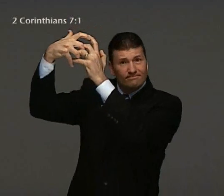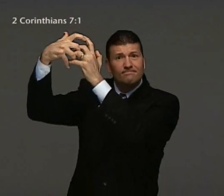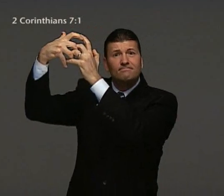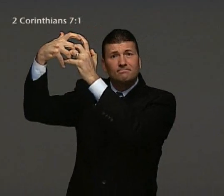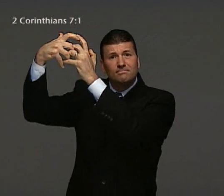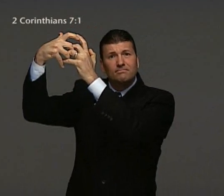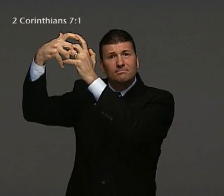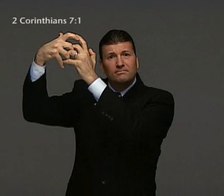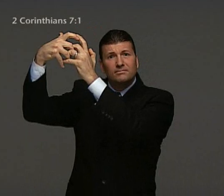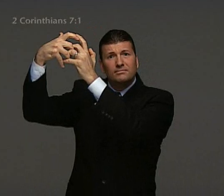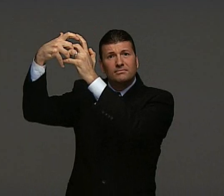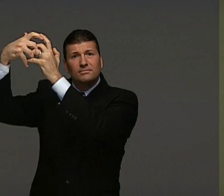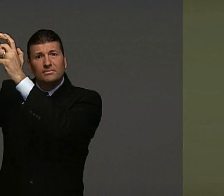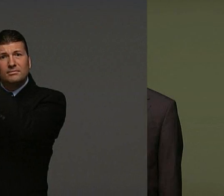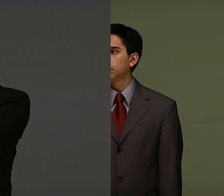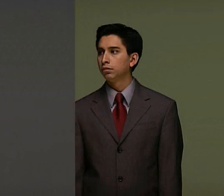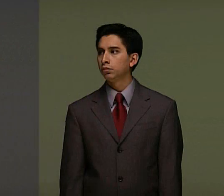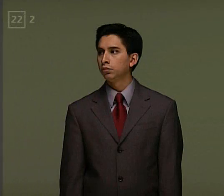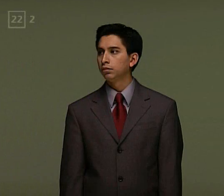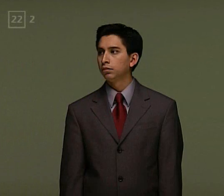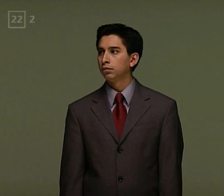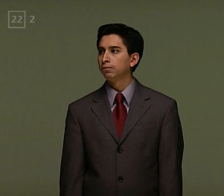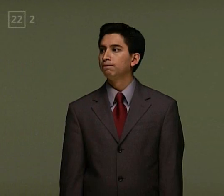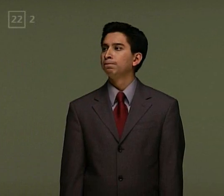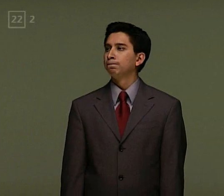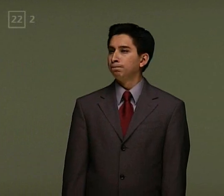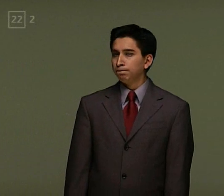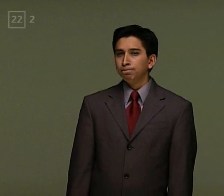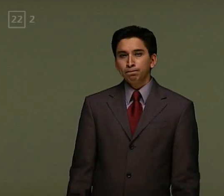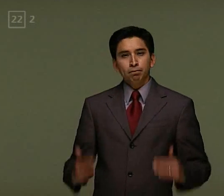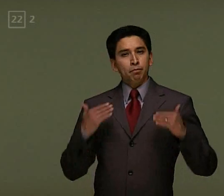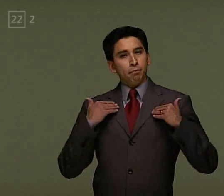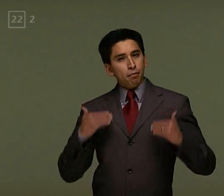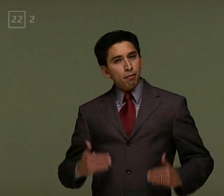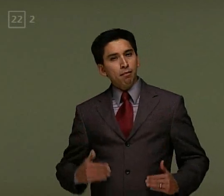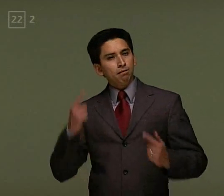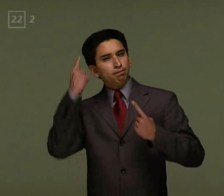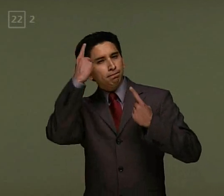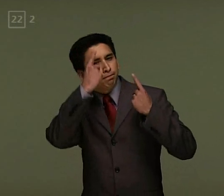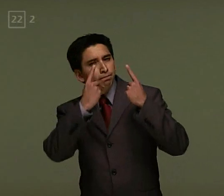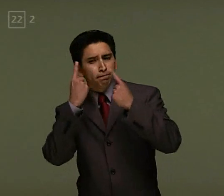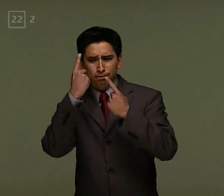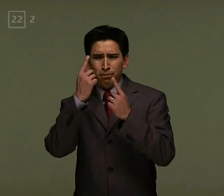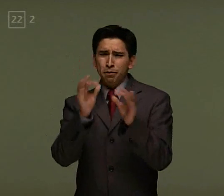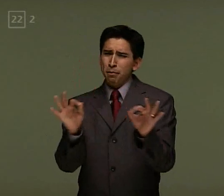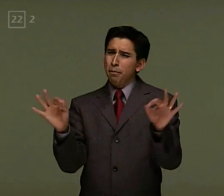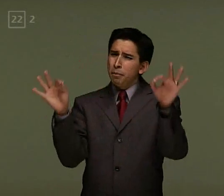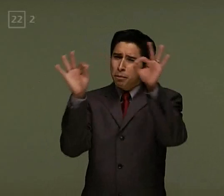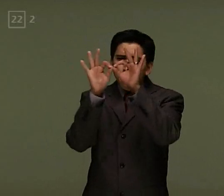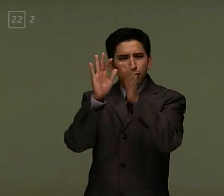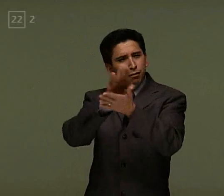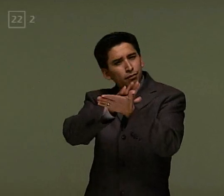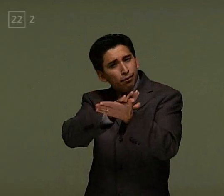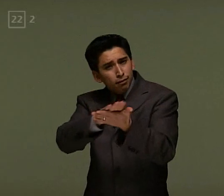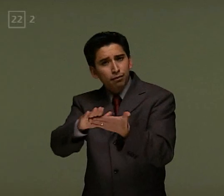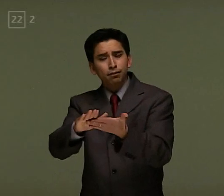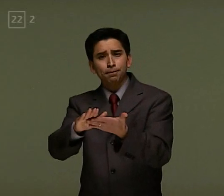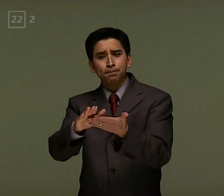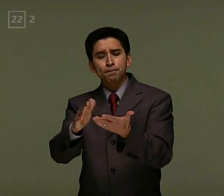Watan Su. Swag. Like Watan Su. Pop up off my car. Swag. Then I drop my roof. Swag. Like Watan